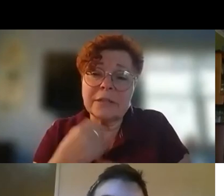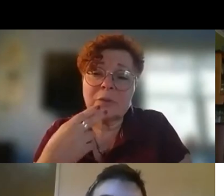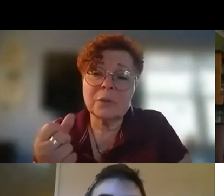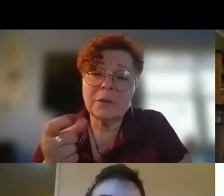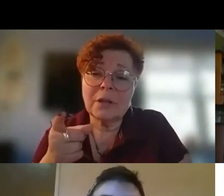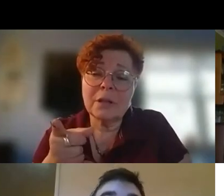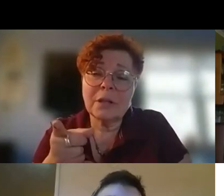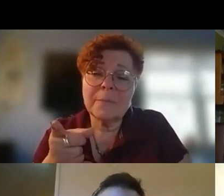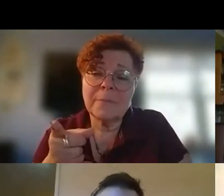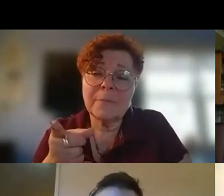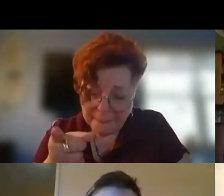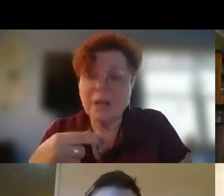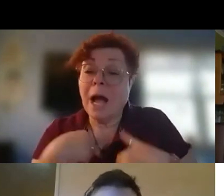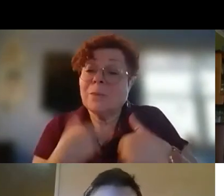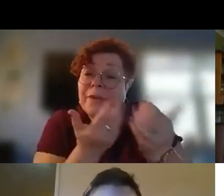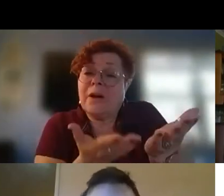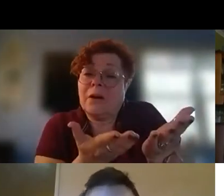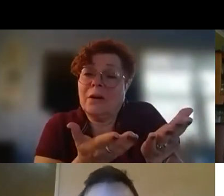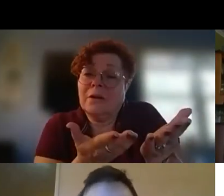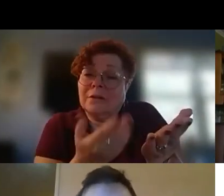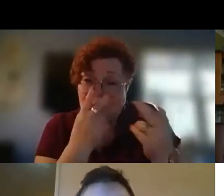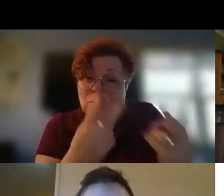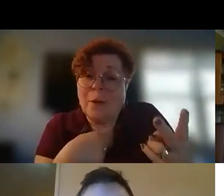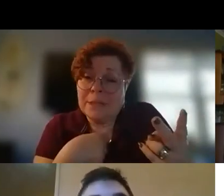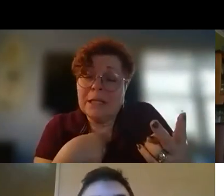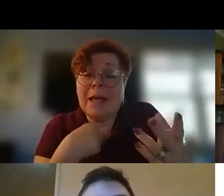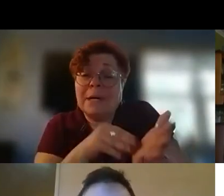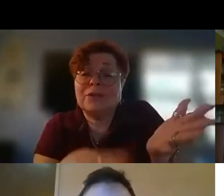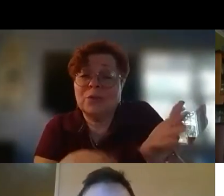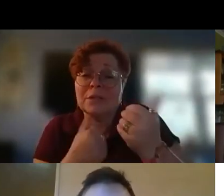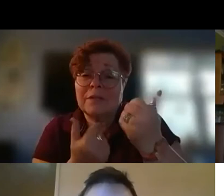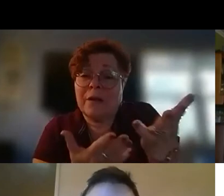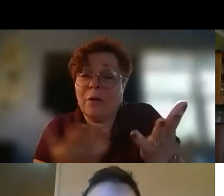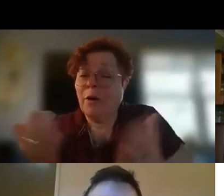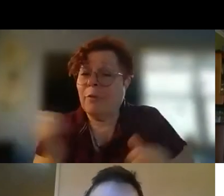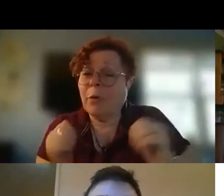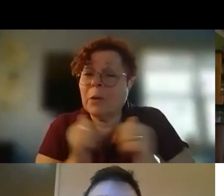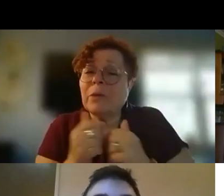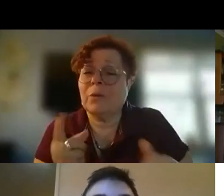high school? Yes, I was. I was there. You saw me and my students there performing with you.